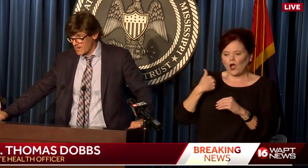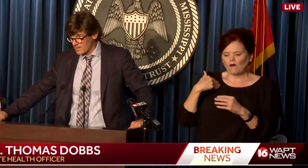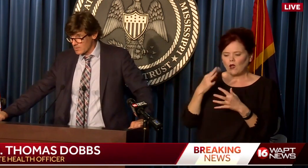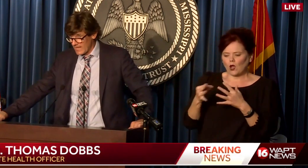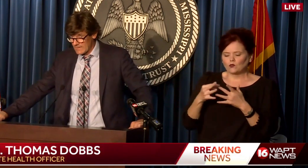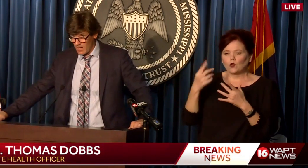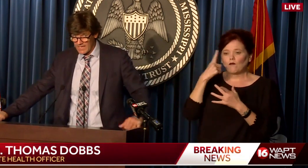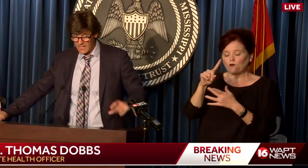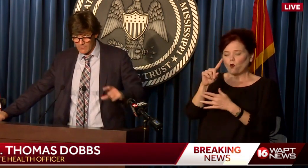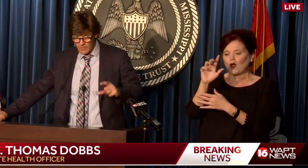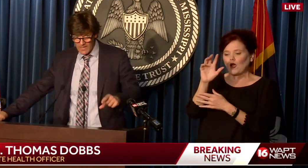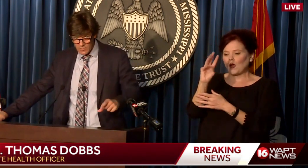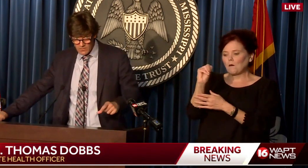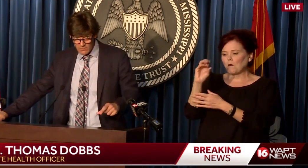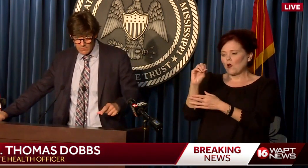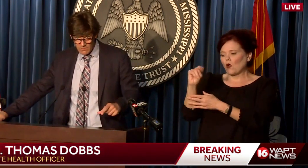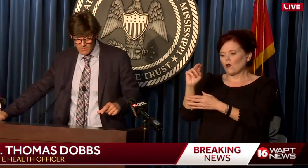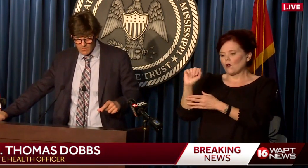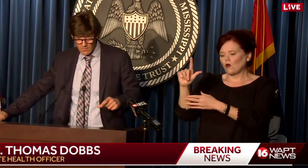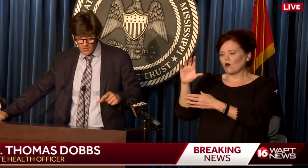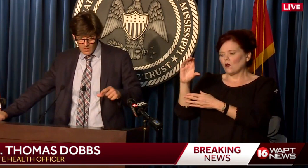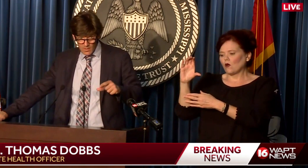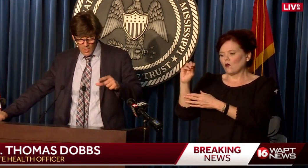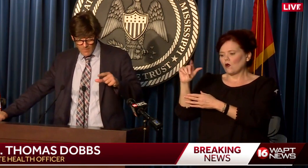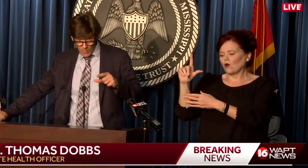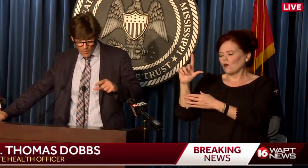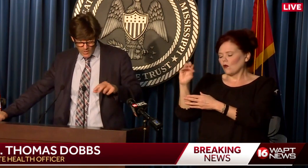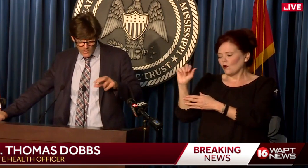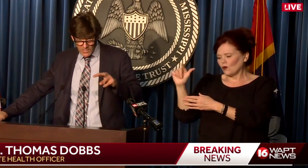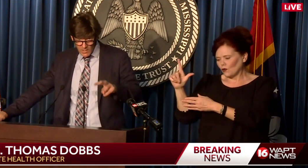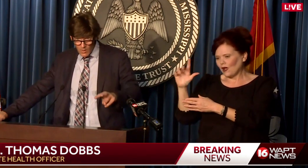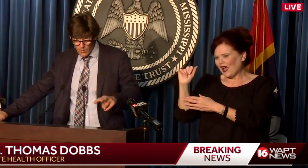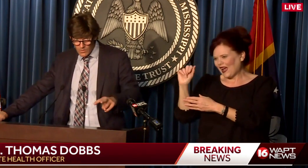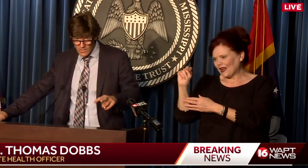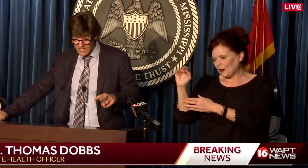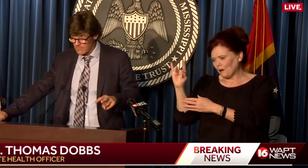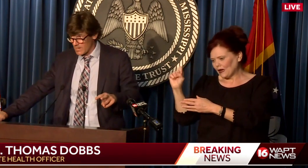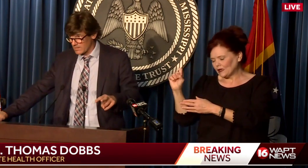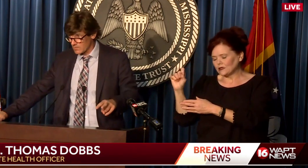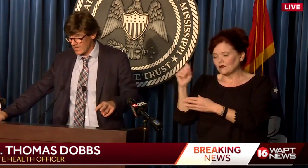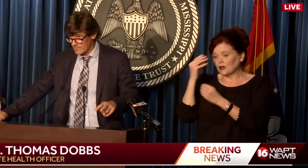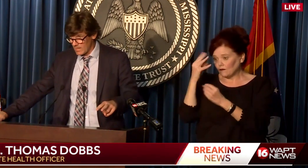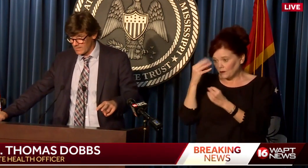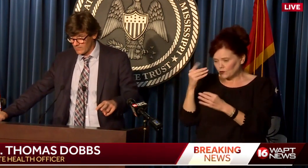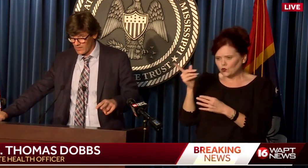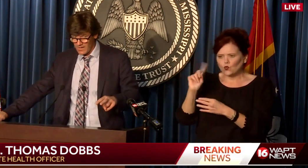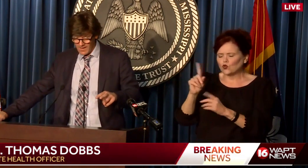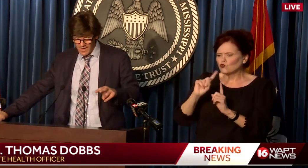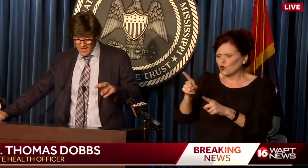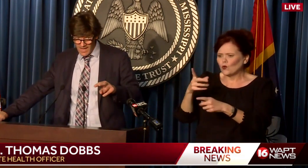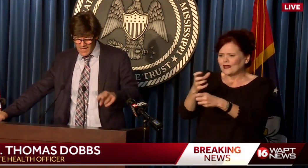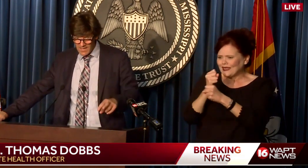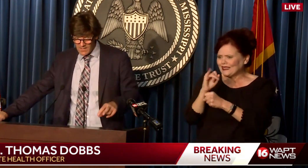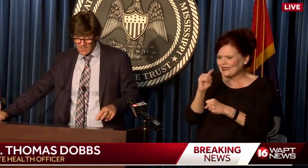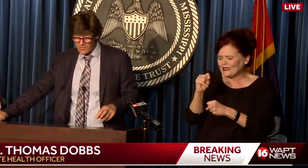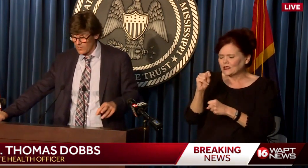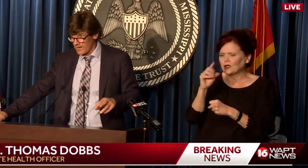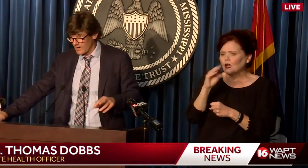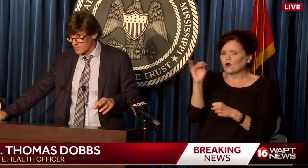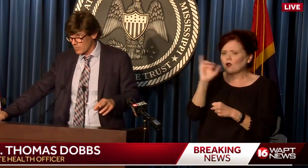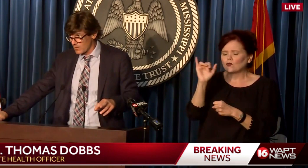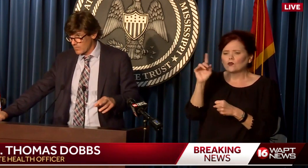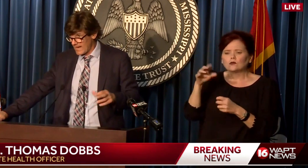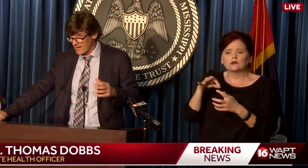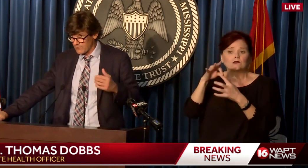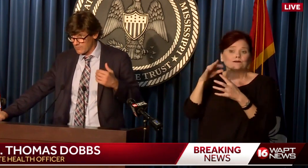option for monoclonal antibody information about where you can go to get monoclonal antibodies and in